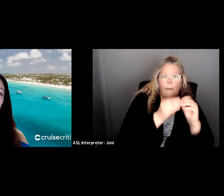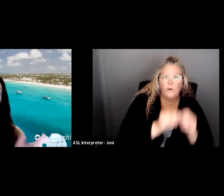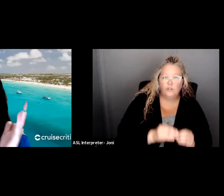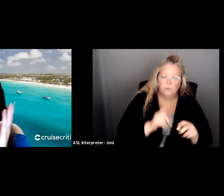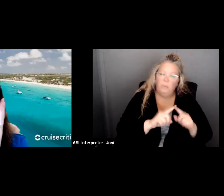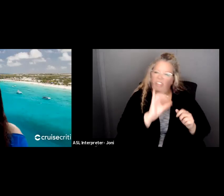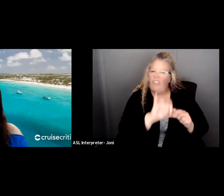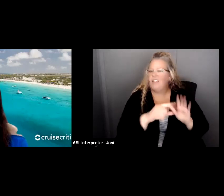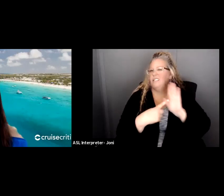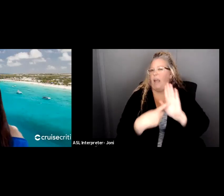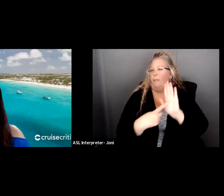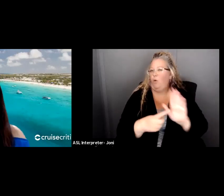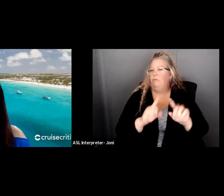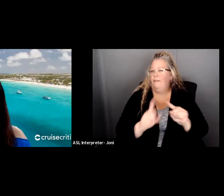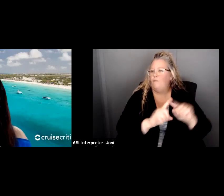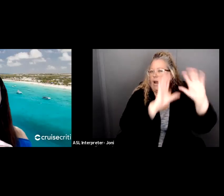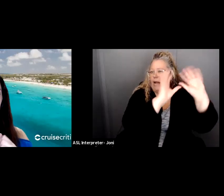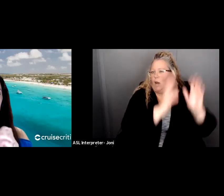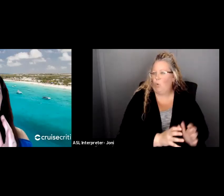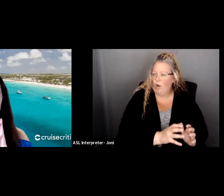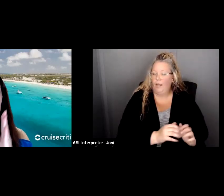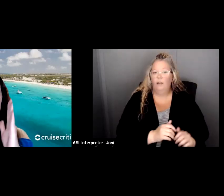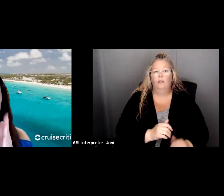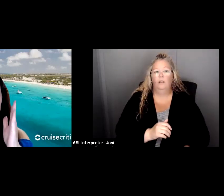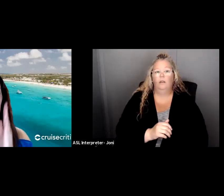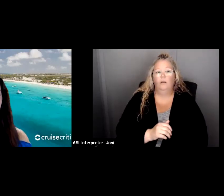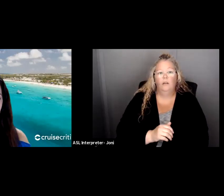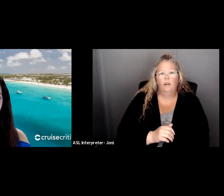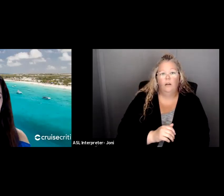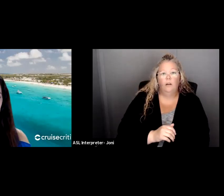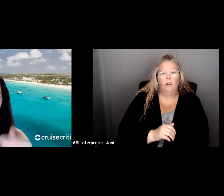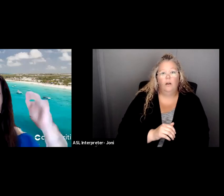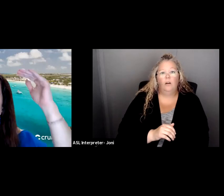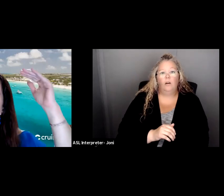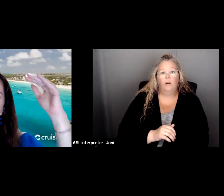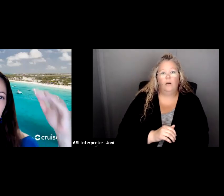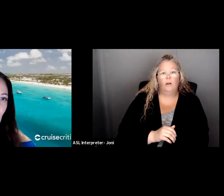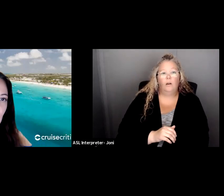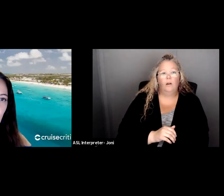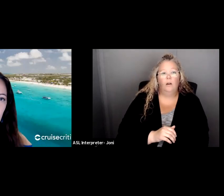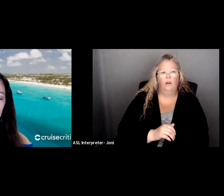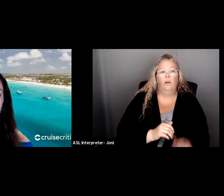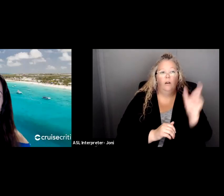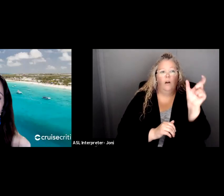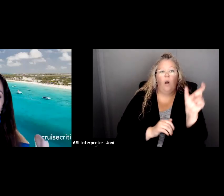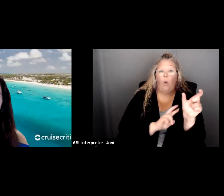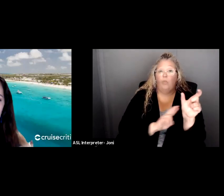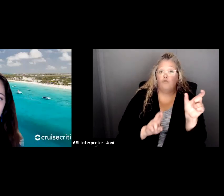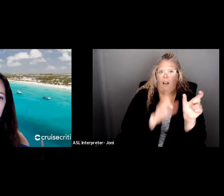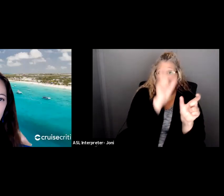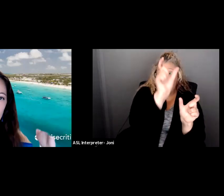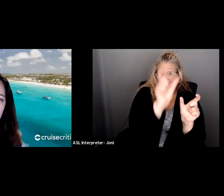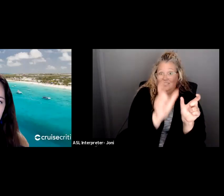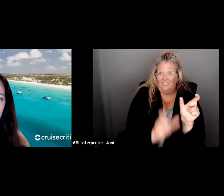spreadsheet. The columns to the right are basically the yearly project costs. So you're going to go and line item all the